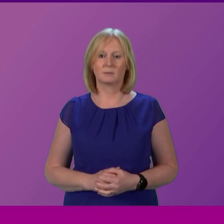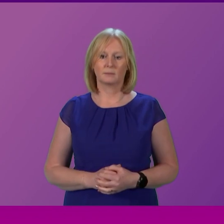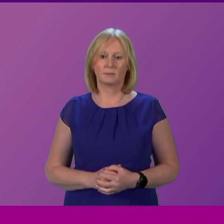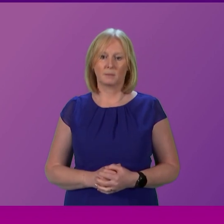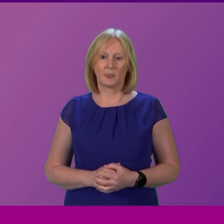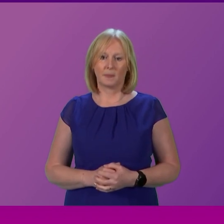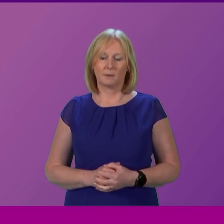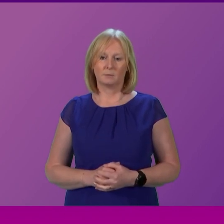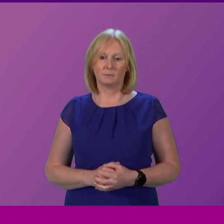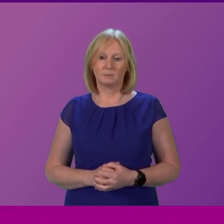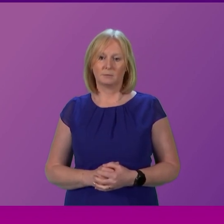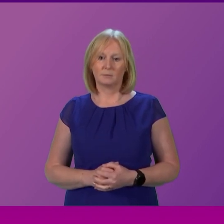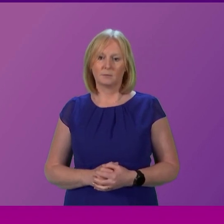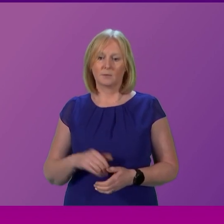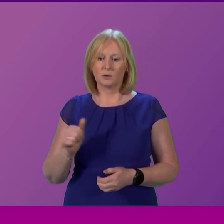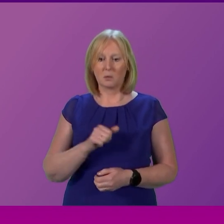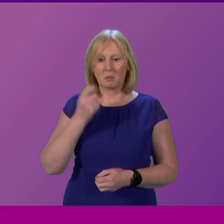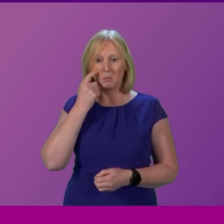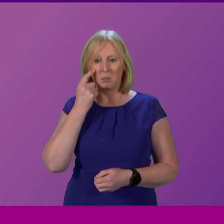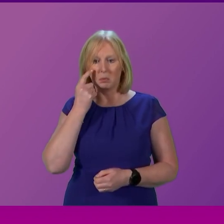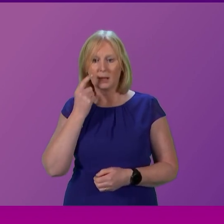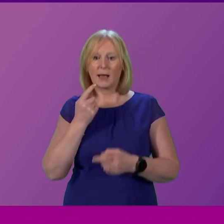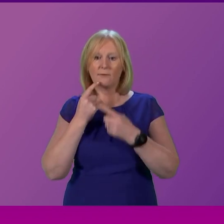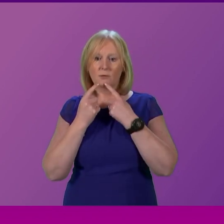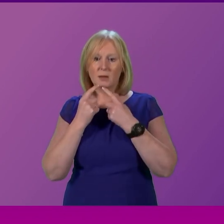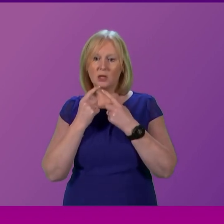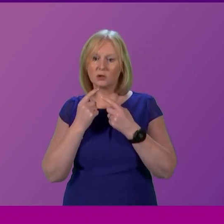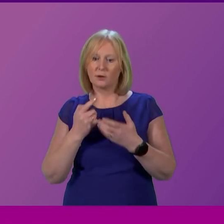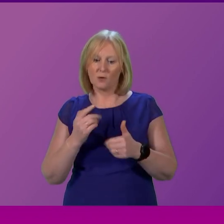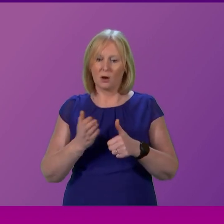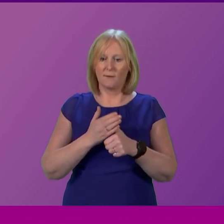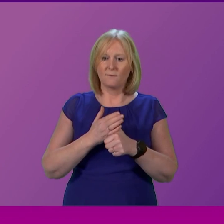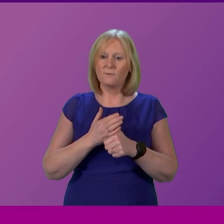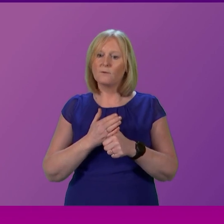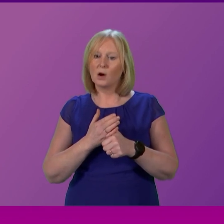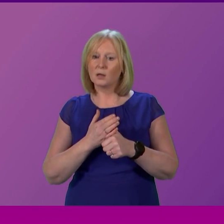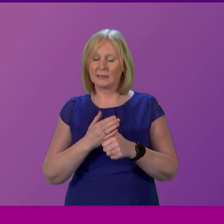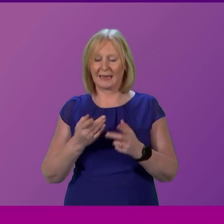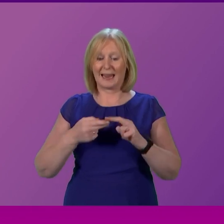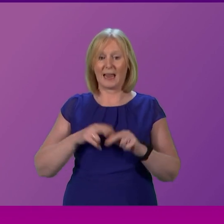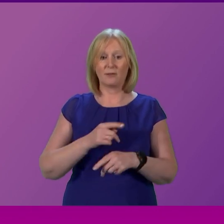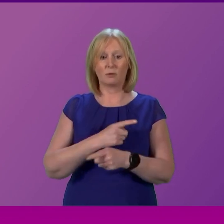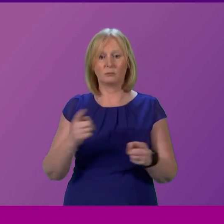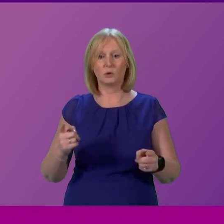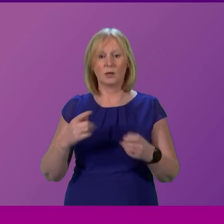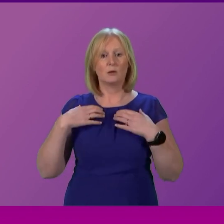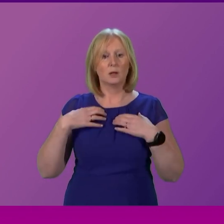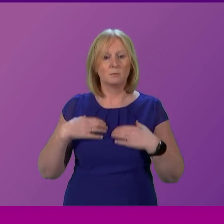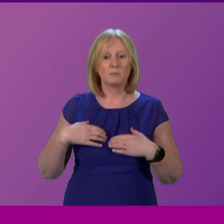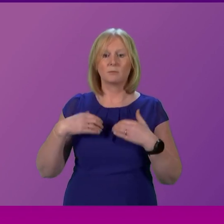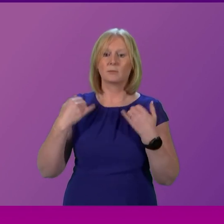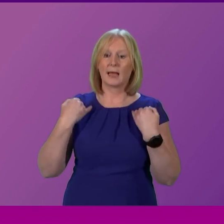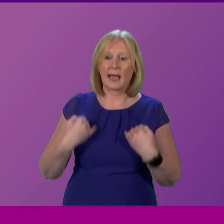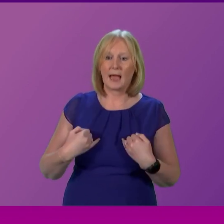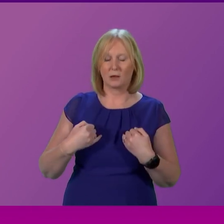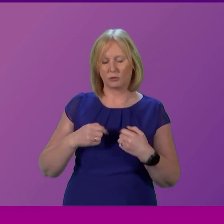non-critical, non-emergency care. I would like to add a reminder for all of us that if you have symptoms of a respiratory infection, try